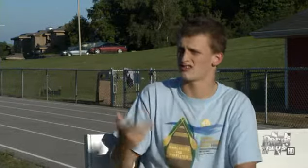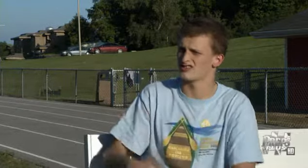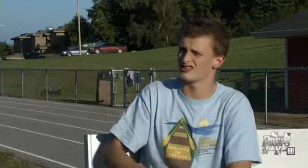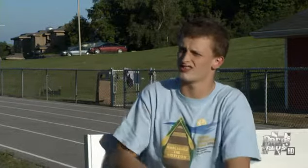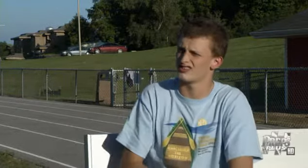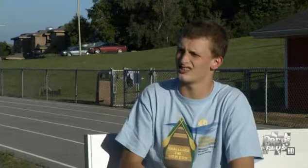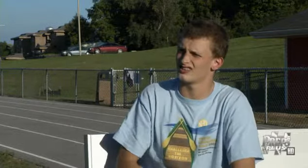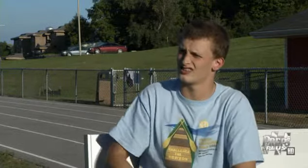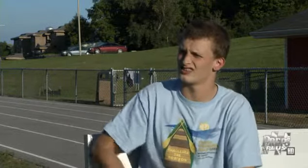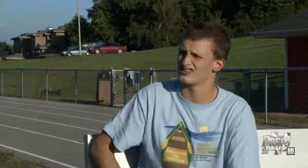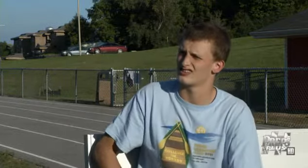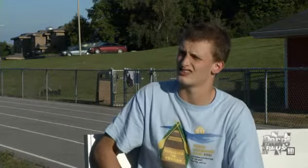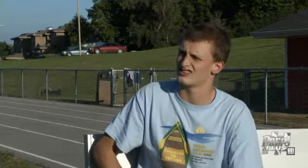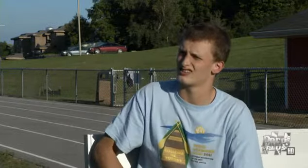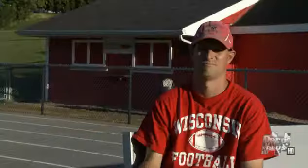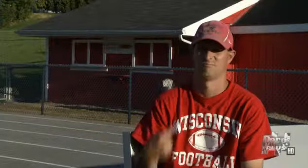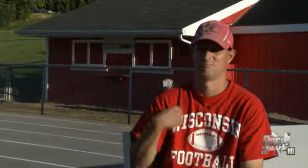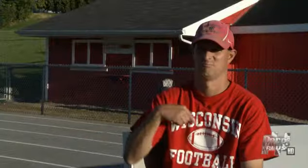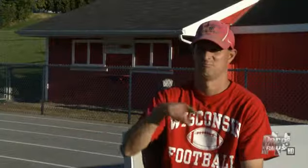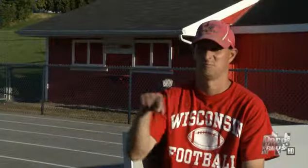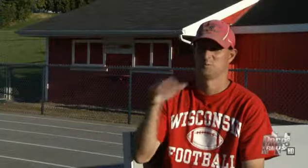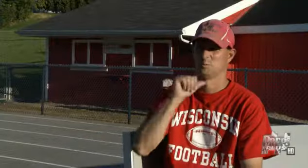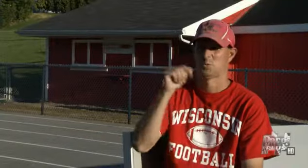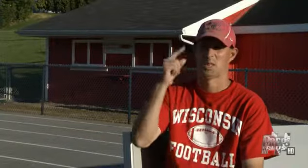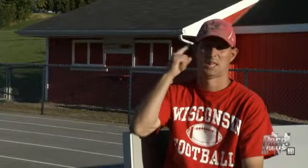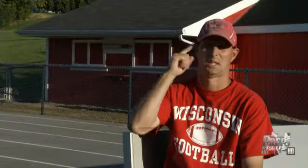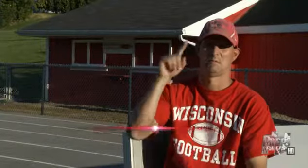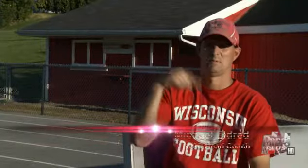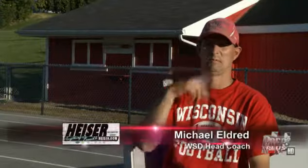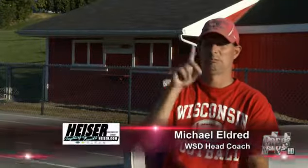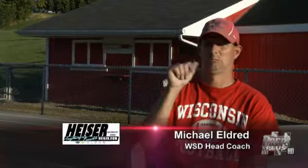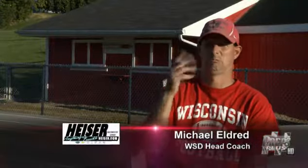because everything is visual. We don't think about us having a disability.